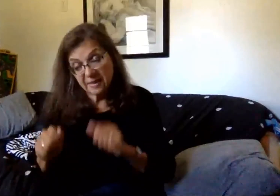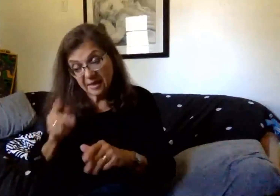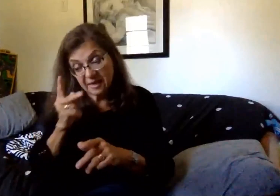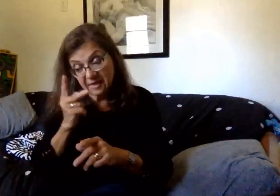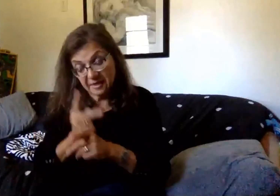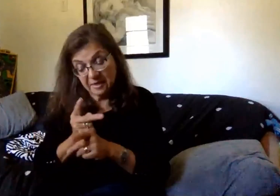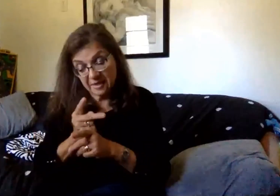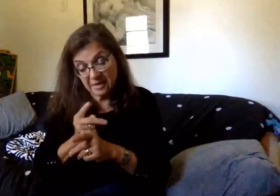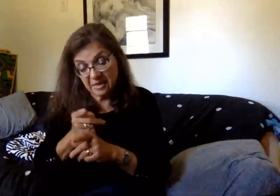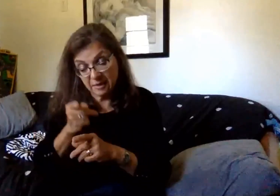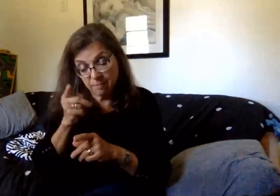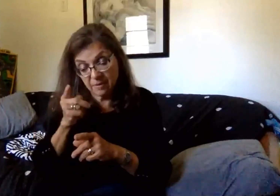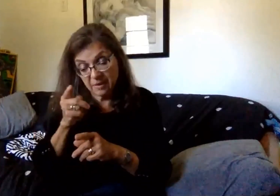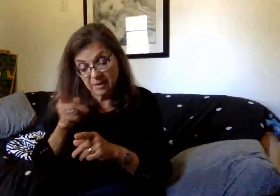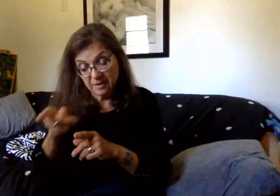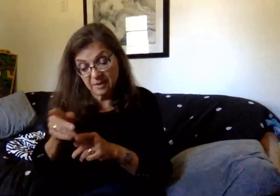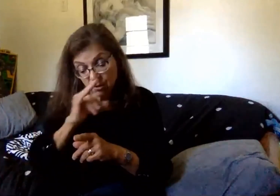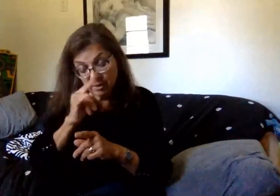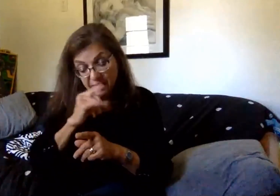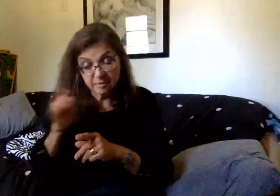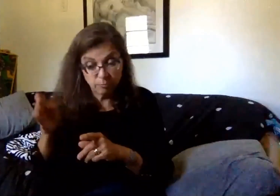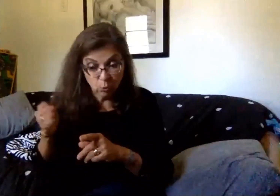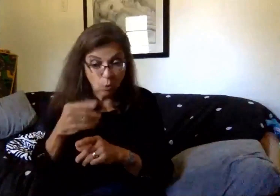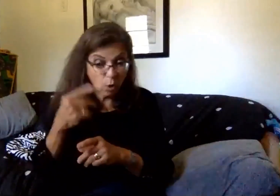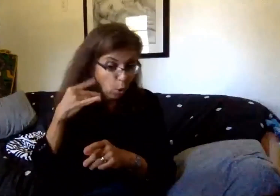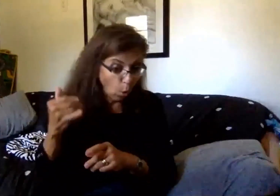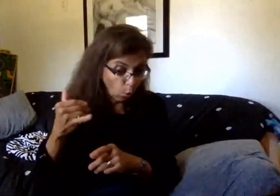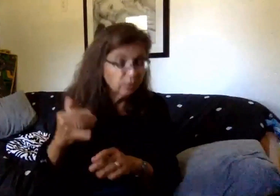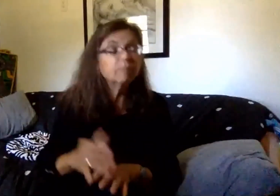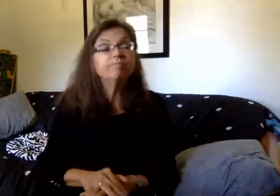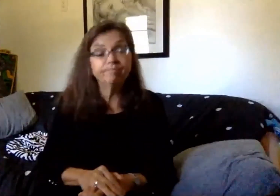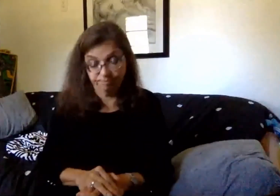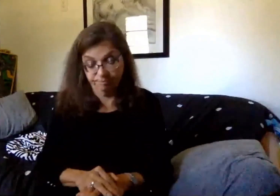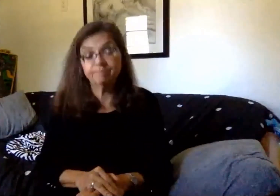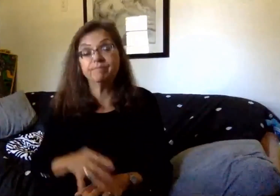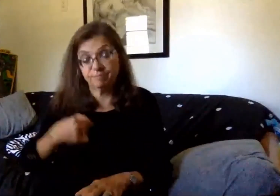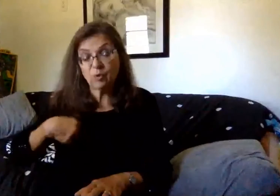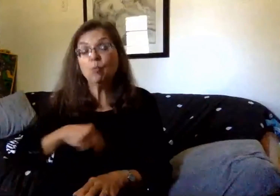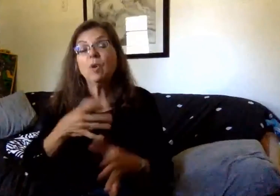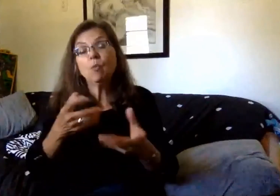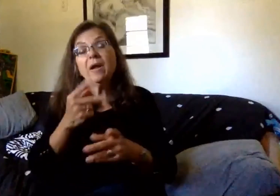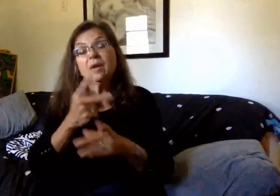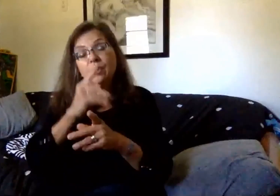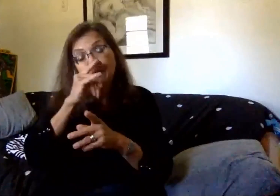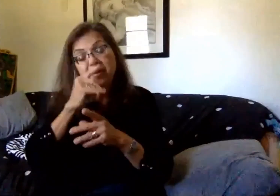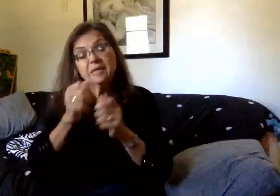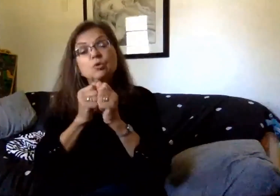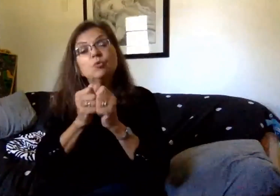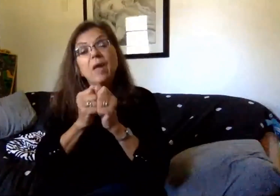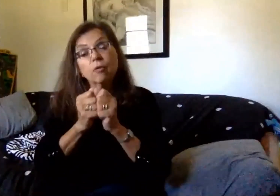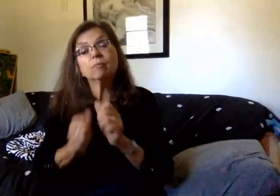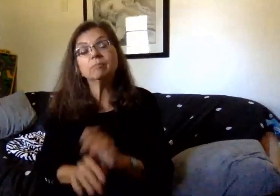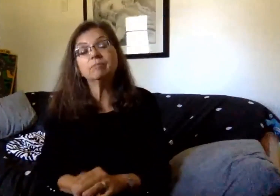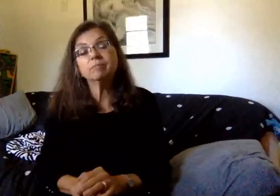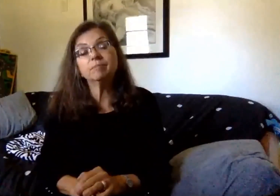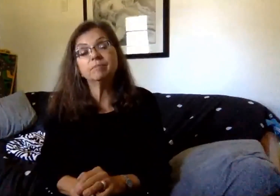group, either blue or gold? The answer is yes. We want to keep families together in order to make it more convenient for their parents.